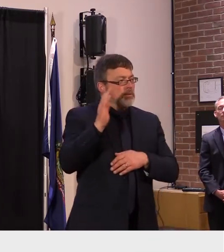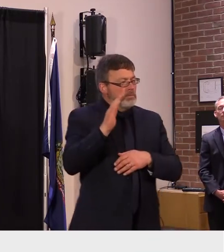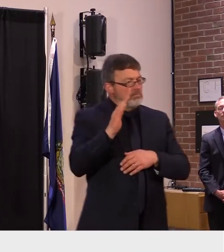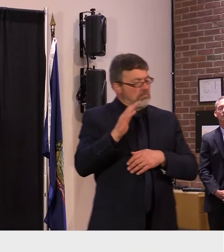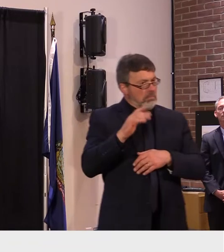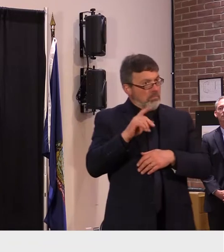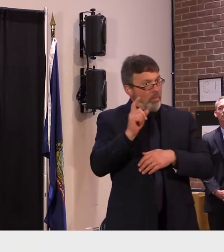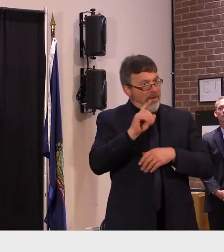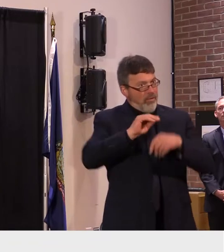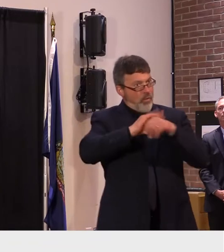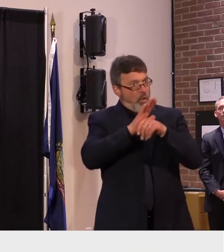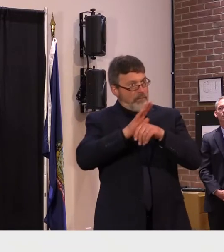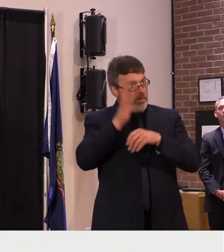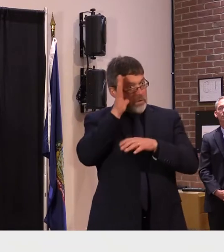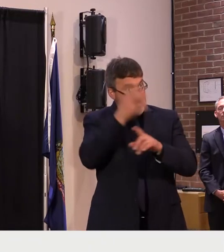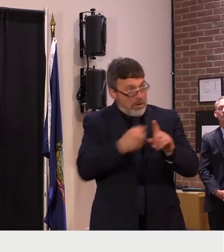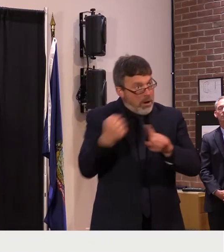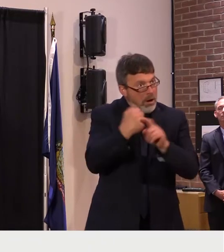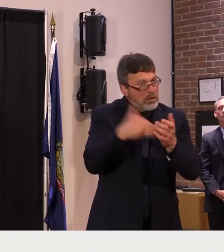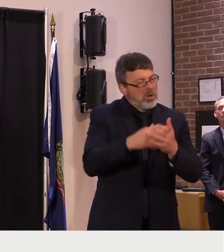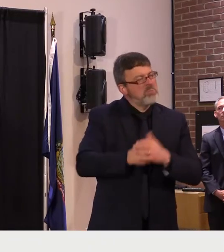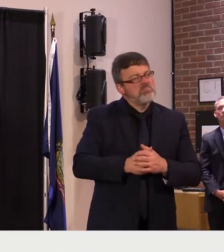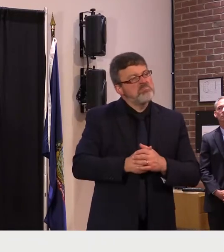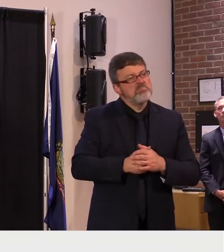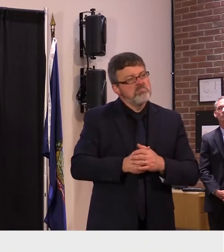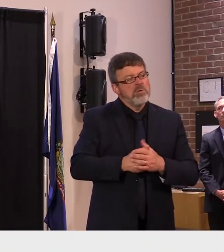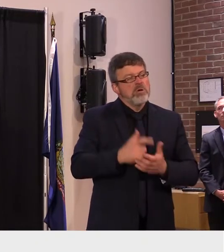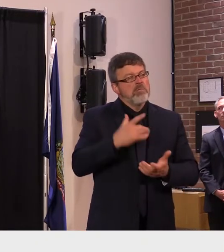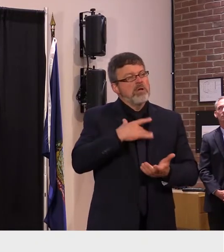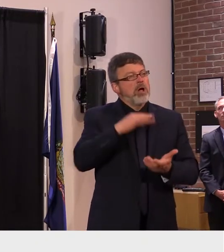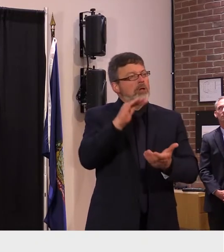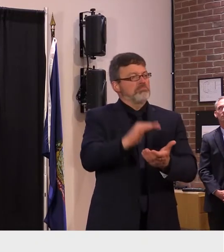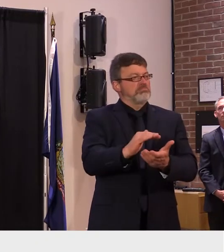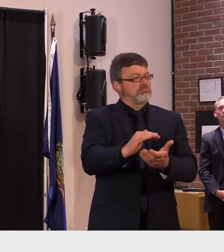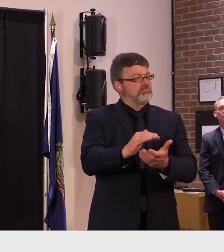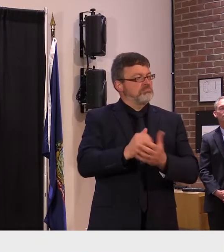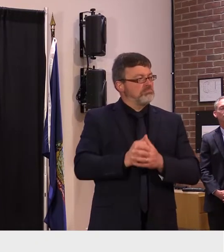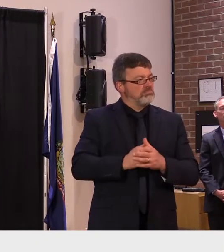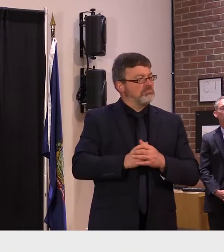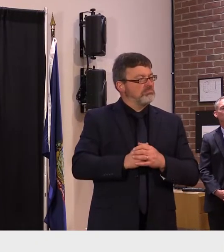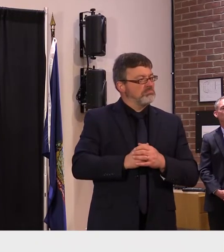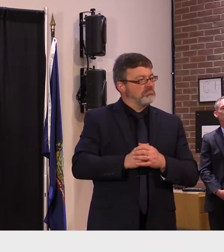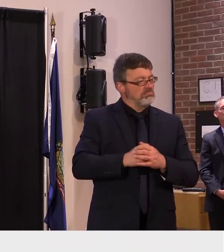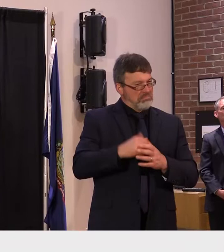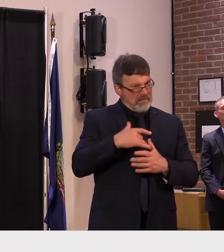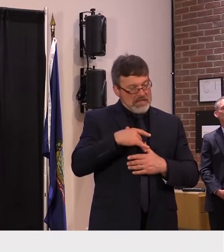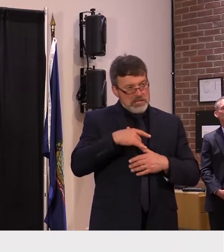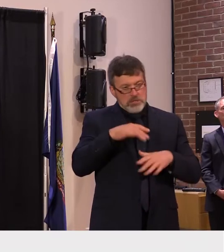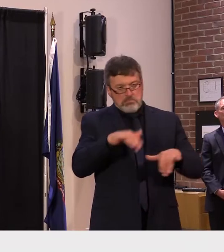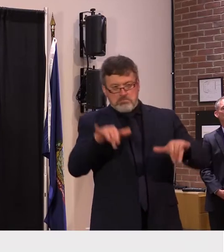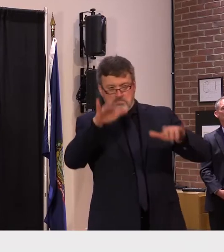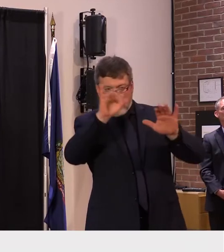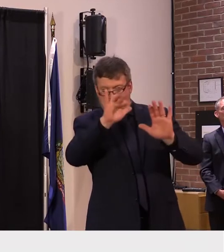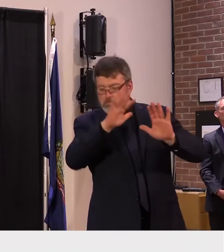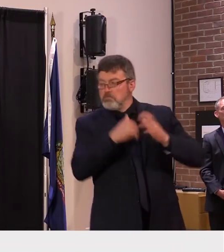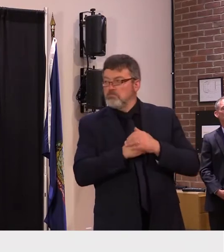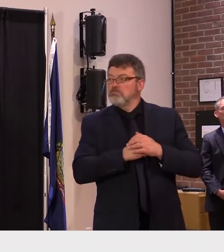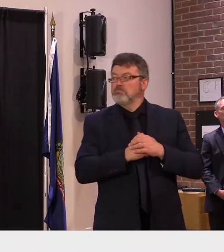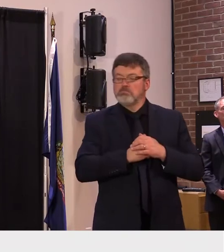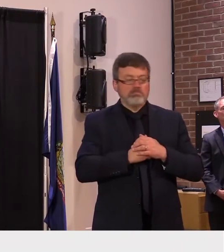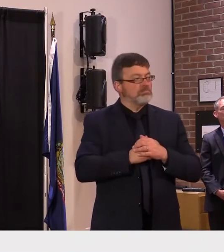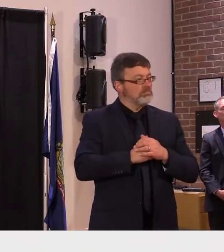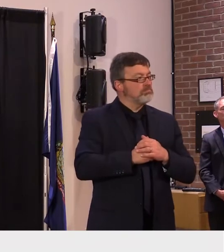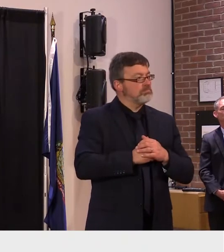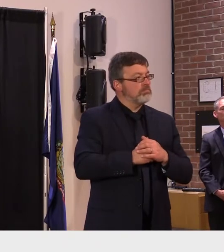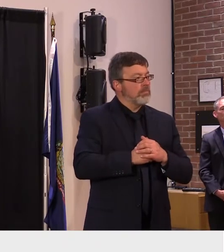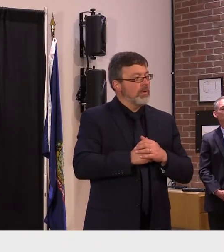decreasing and us really uh getting a common commitment to address the uh the mitigation of the the educational risks that our children